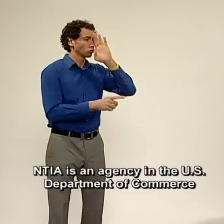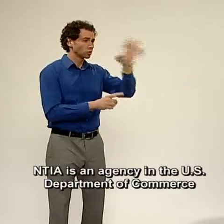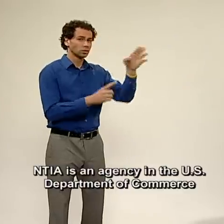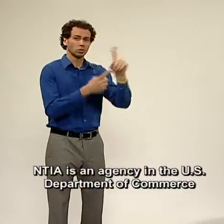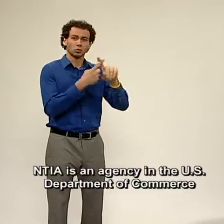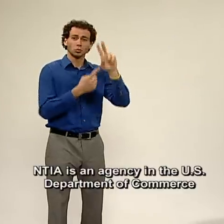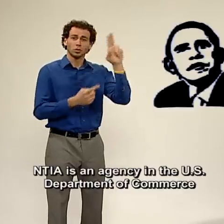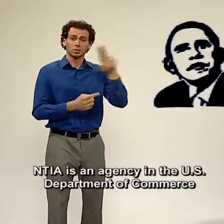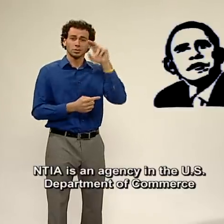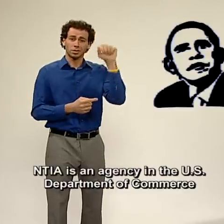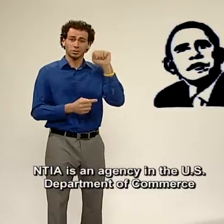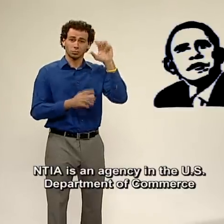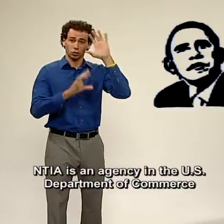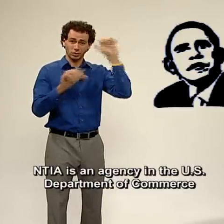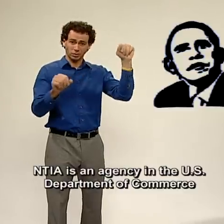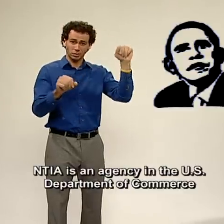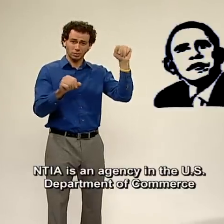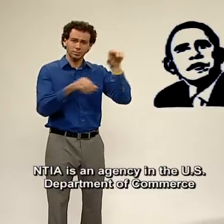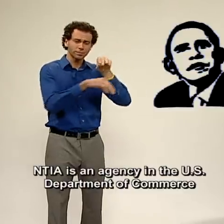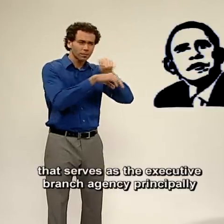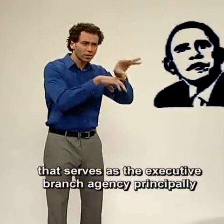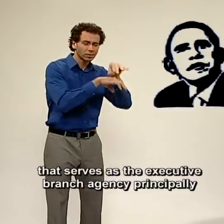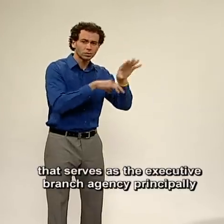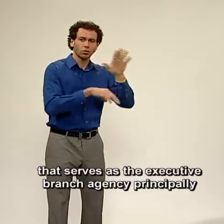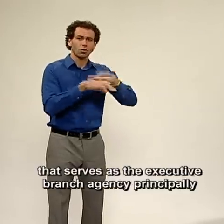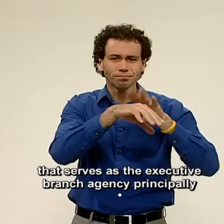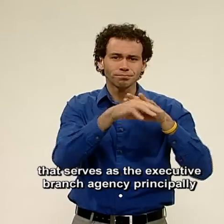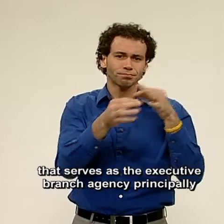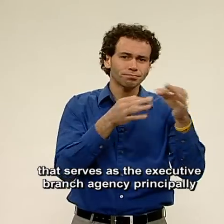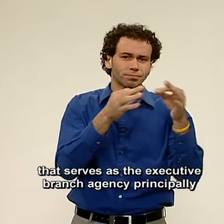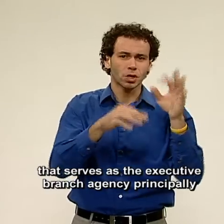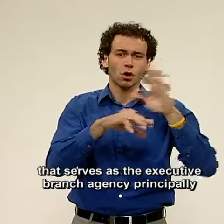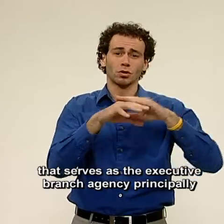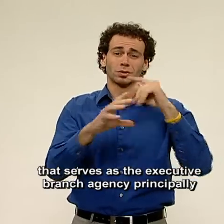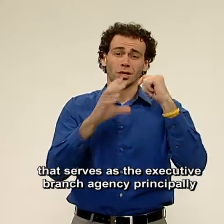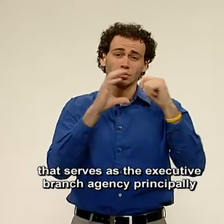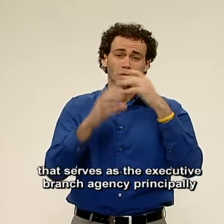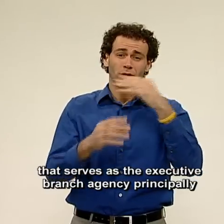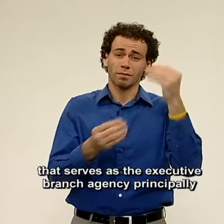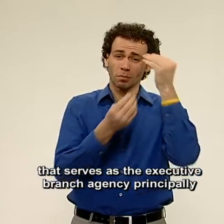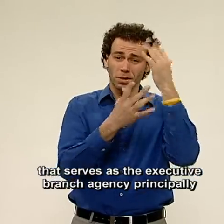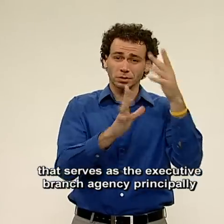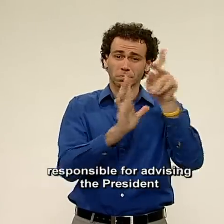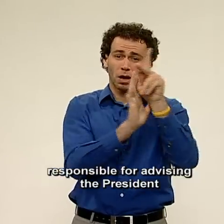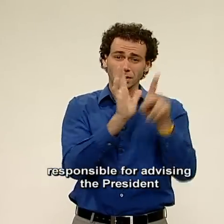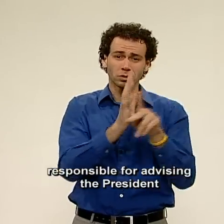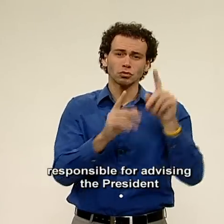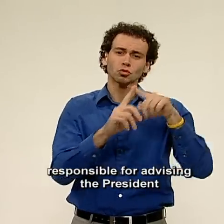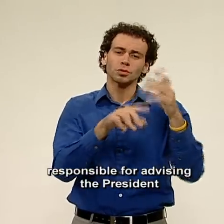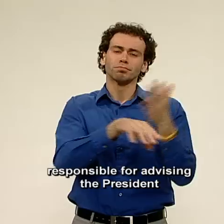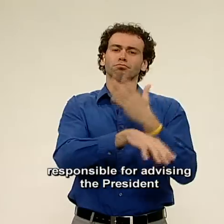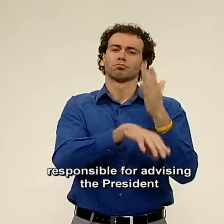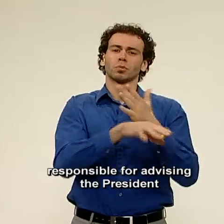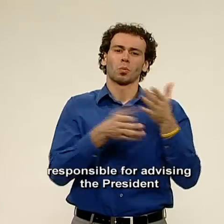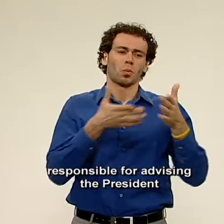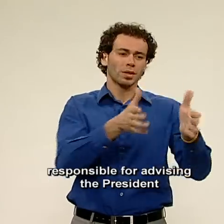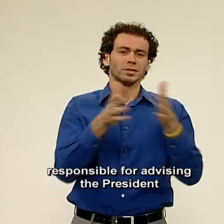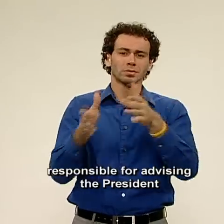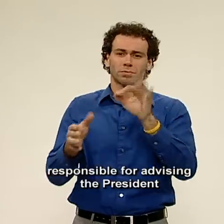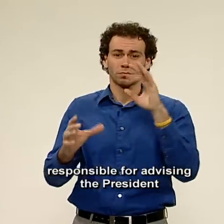NTIA is an agency in the U.S. of Commerce that serves as the executive branch agency, principally responsible for advising the President